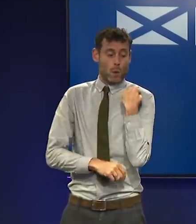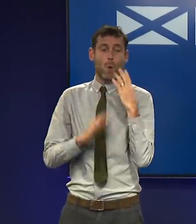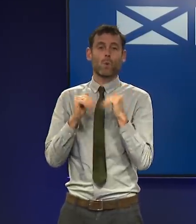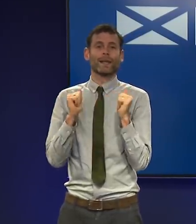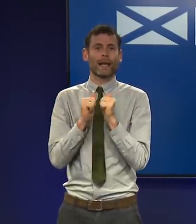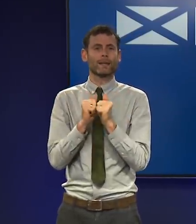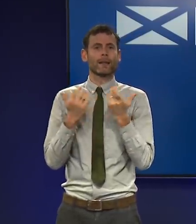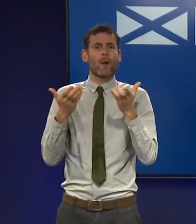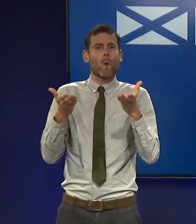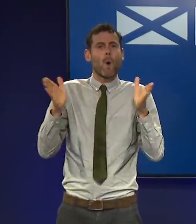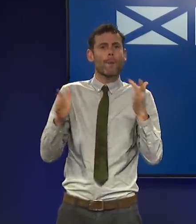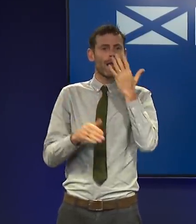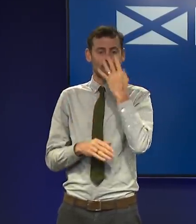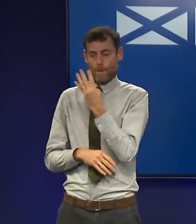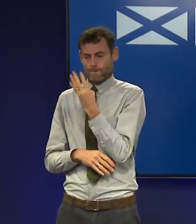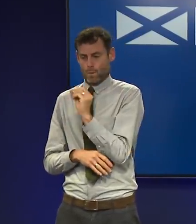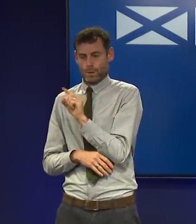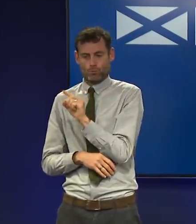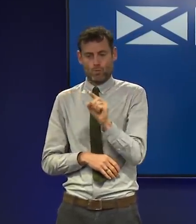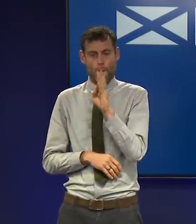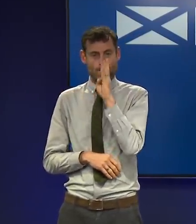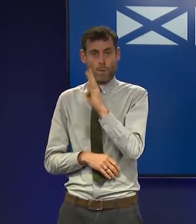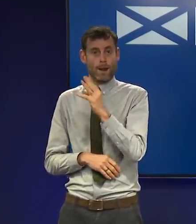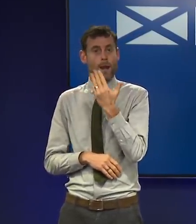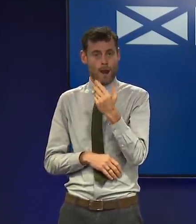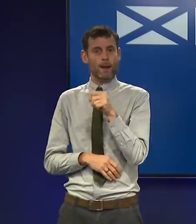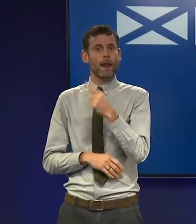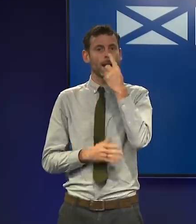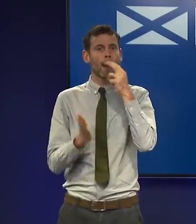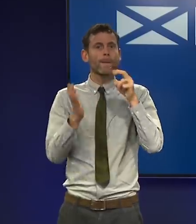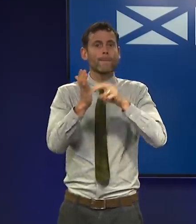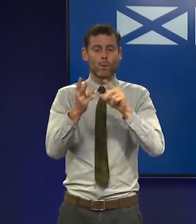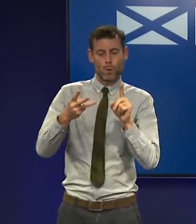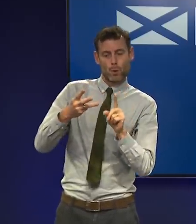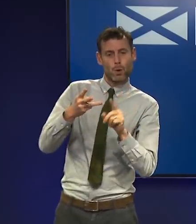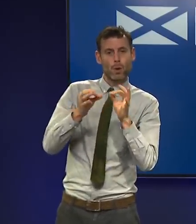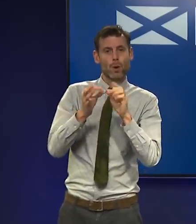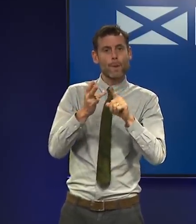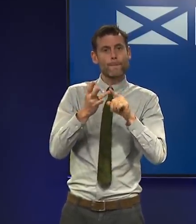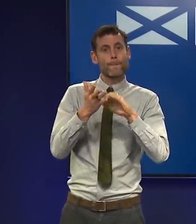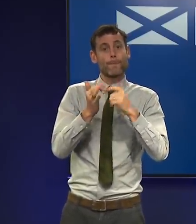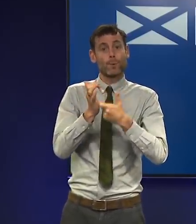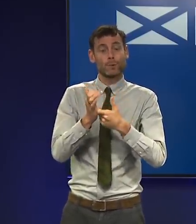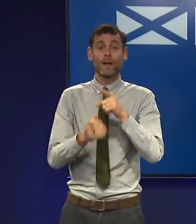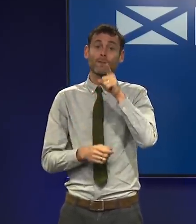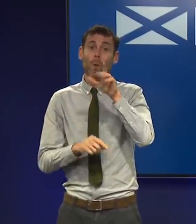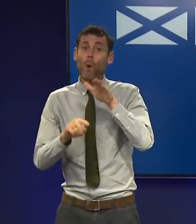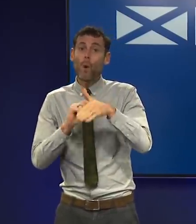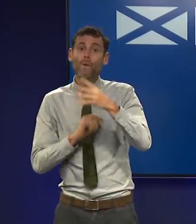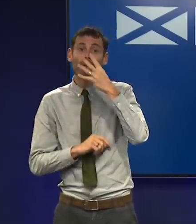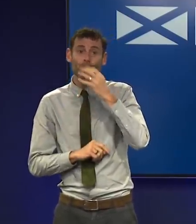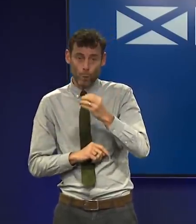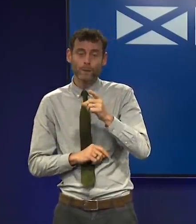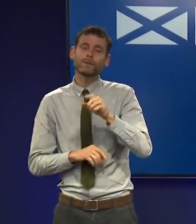boosters through NHS Inform. Older age groups can already do so. So if you're 40 or over, go to the website, book a booster